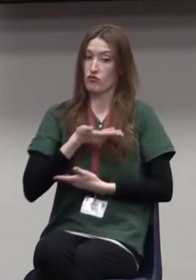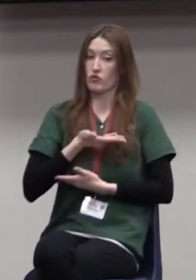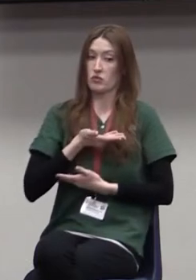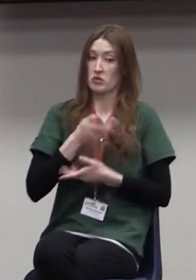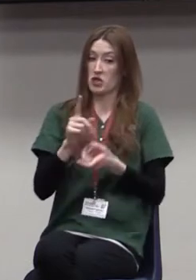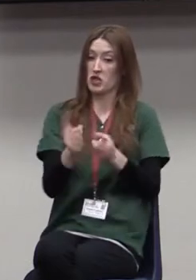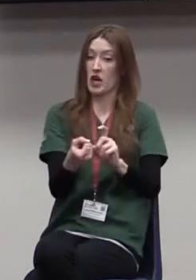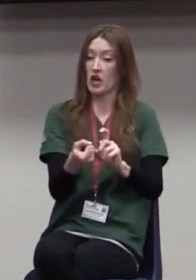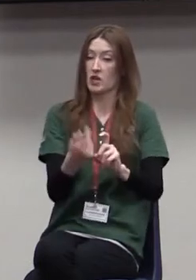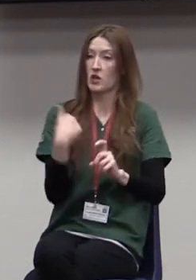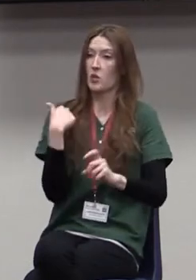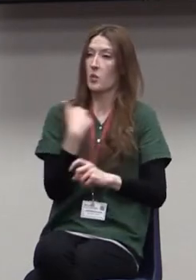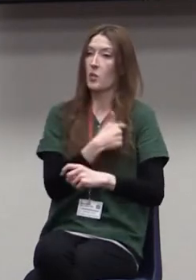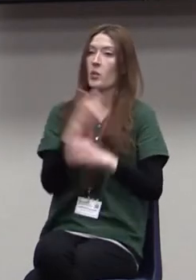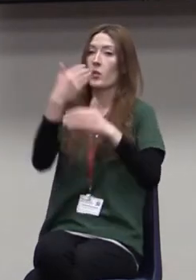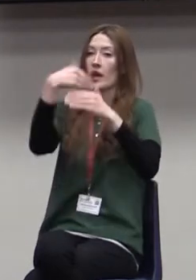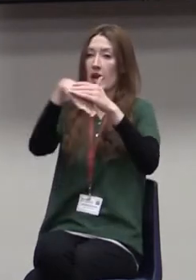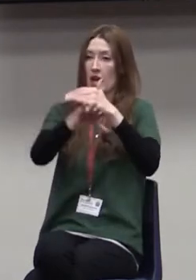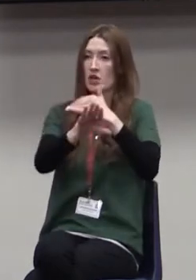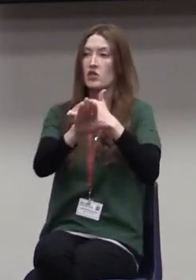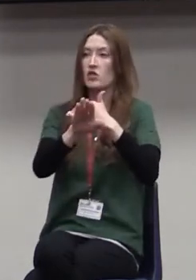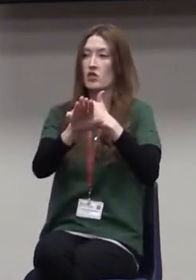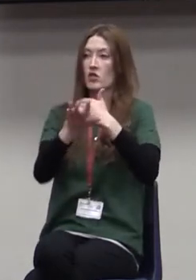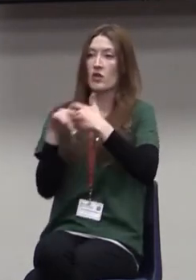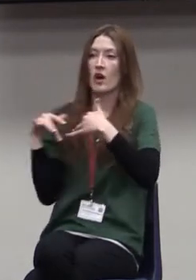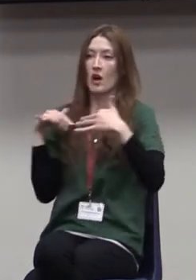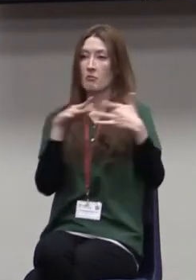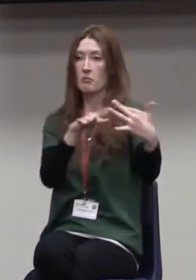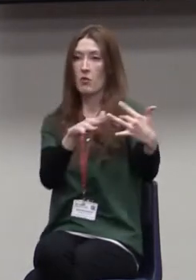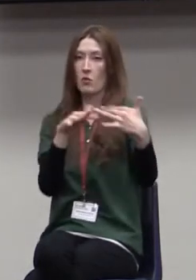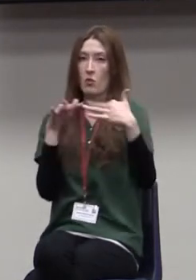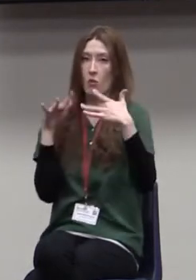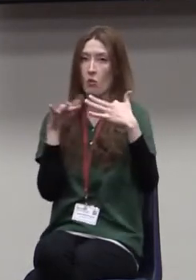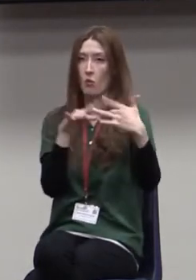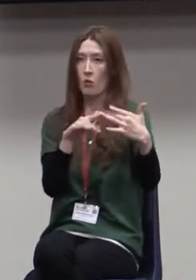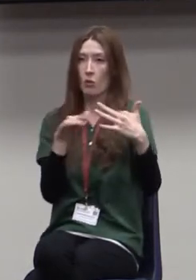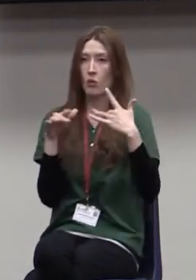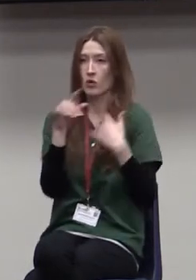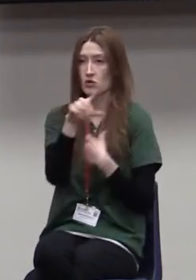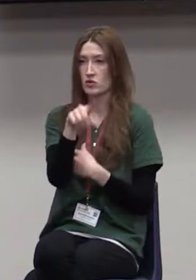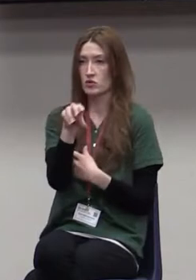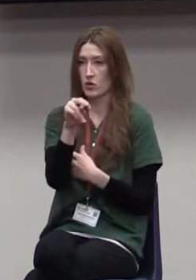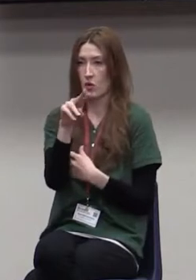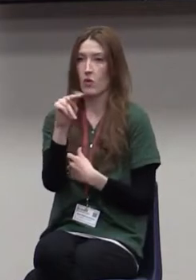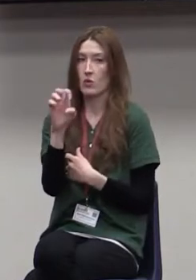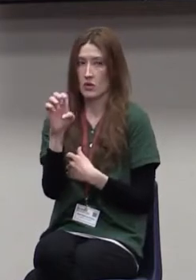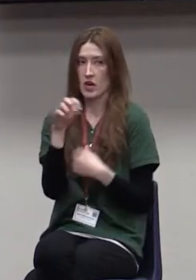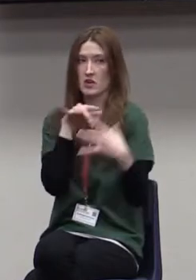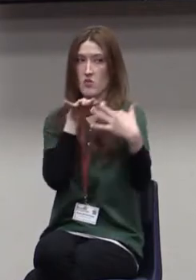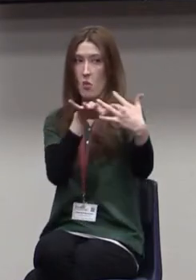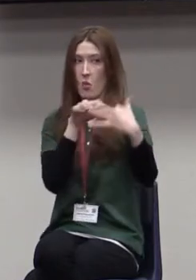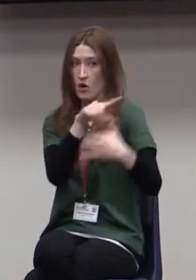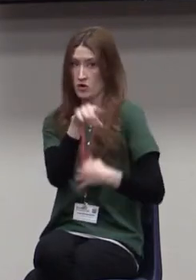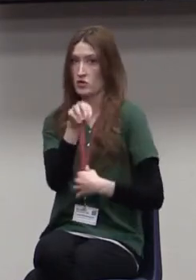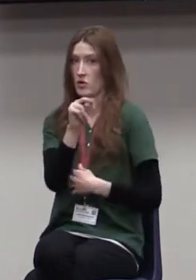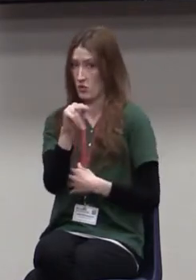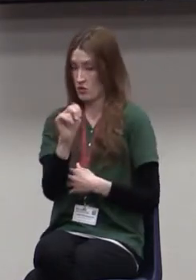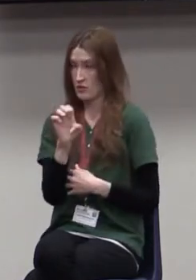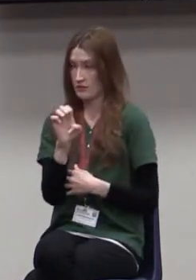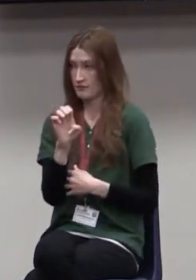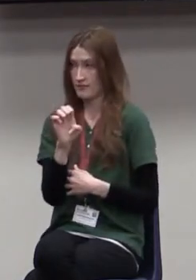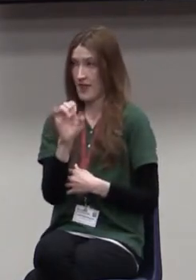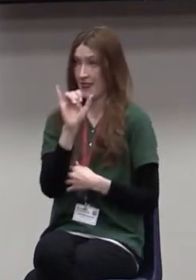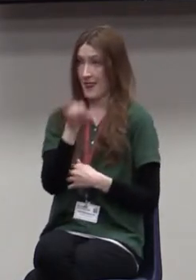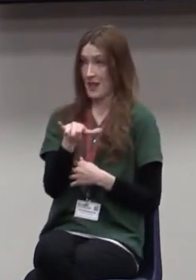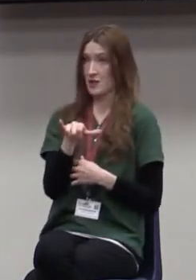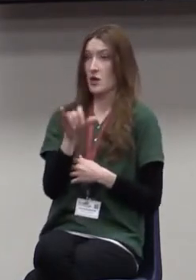a combat zone, as I refer to it. Combat zone exists because this is where we're going to deal with conflict